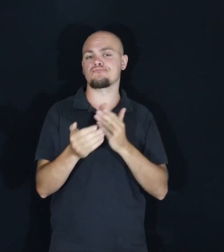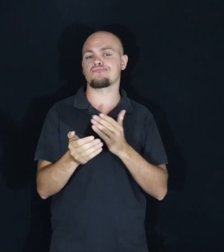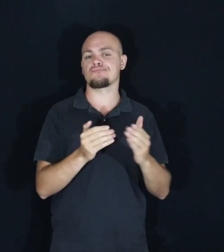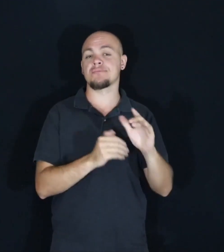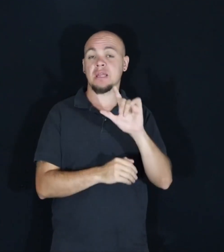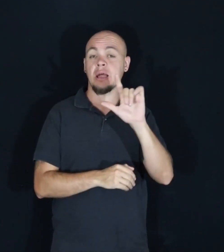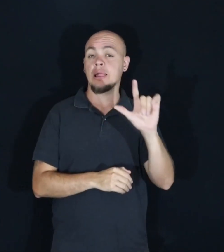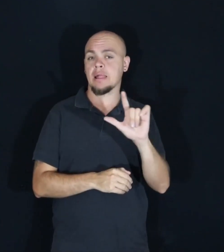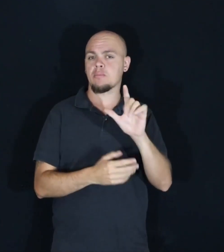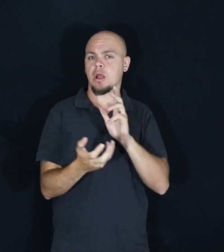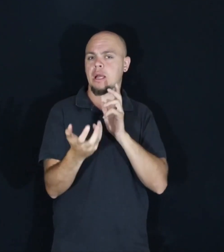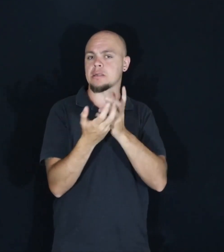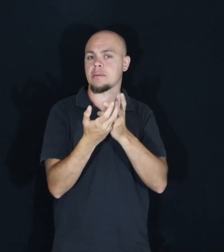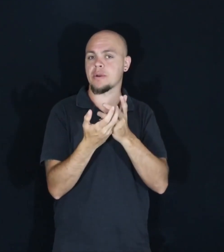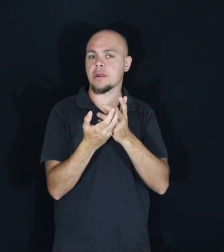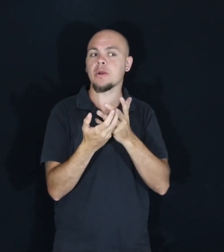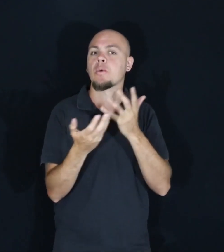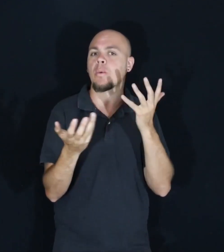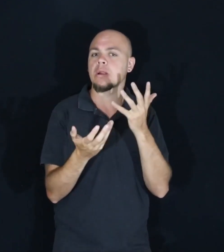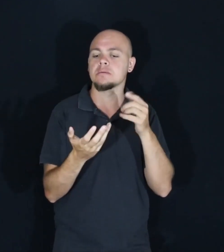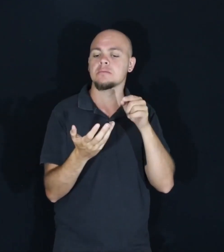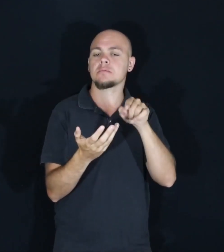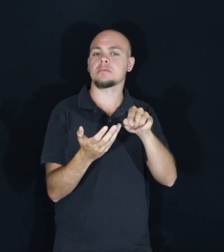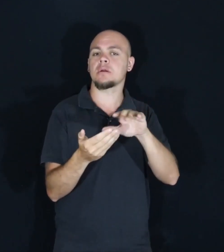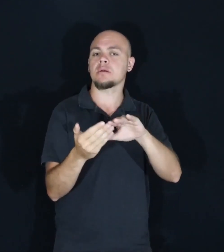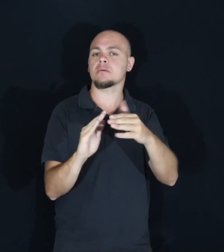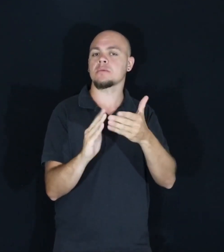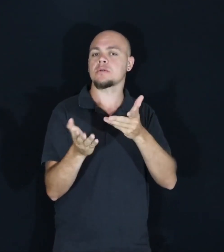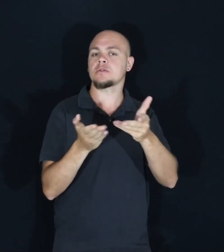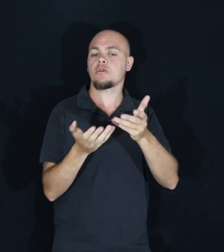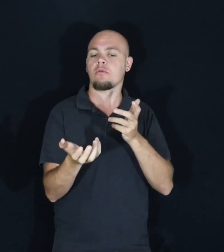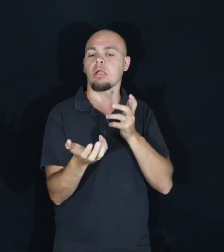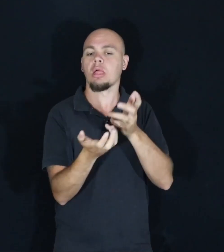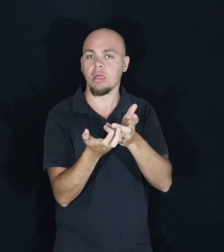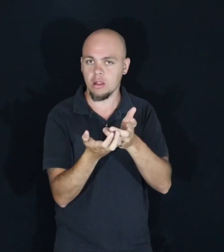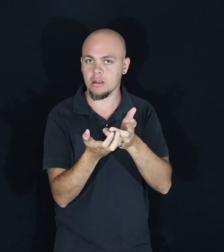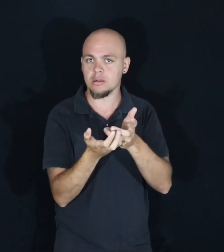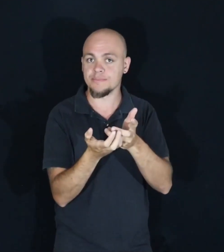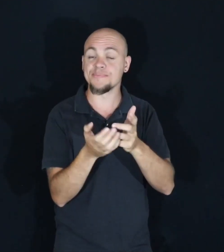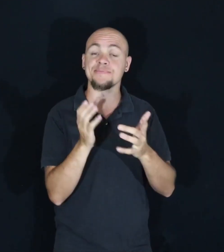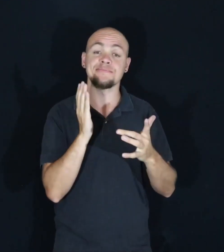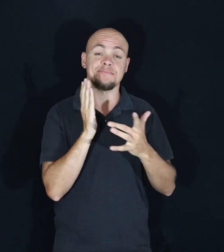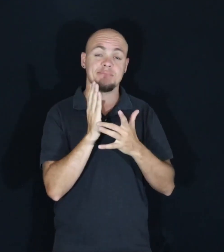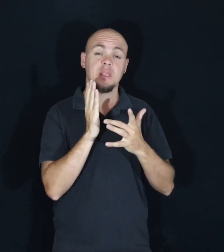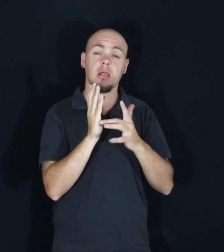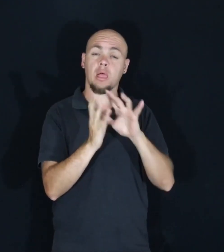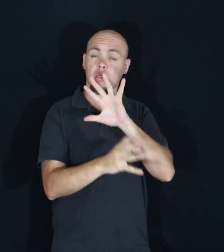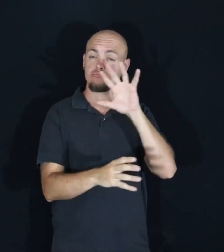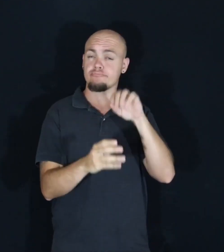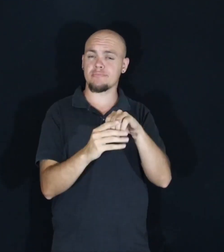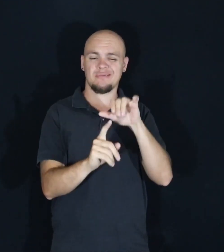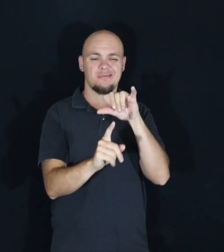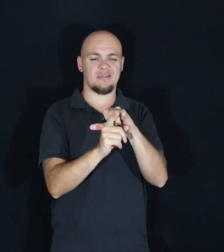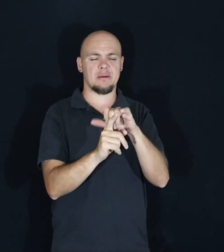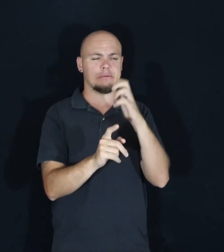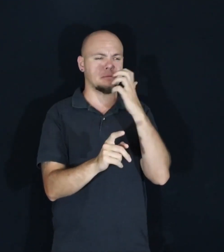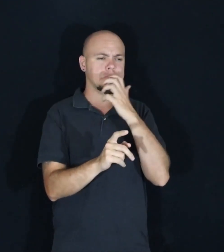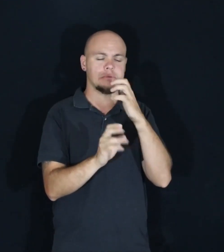adapting to the communities that they serve. And technology plays a huge role in that.